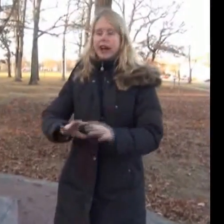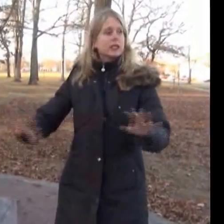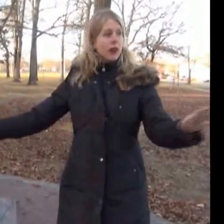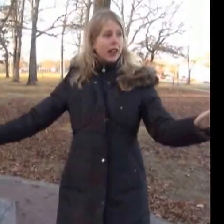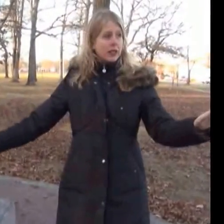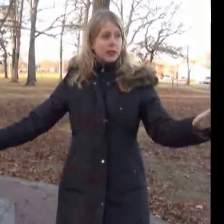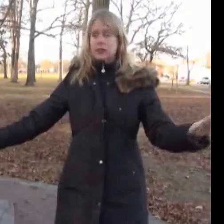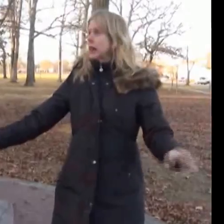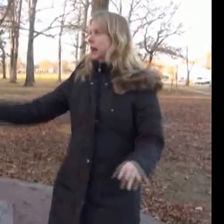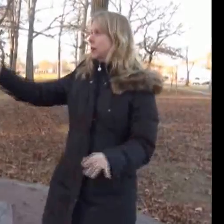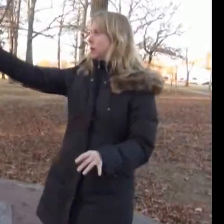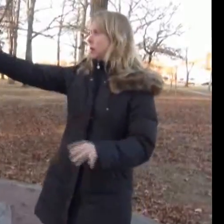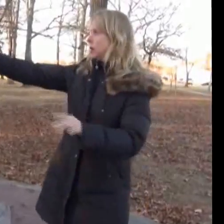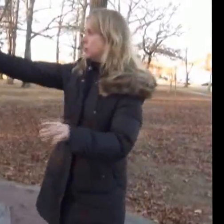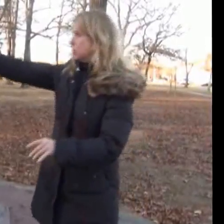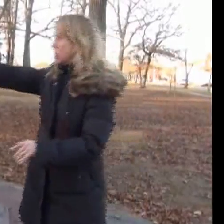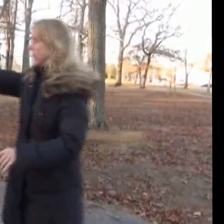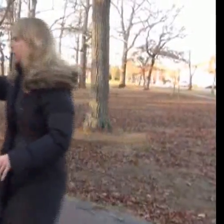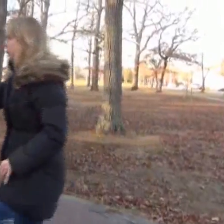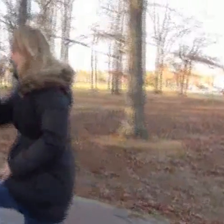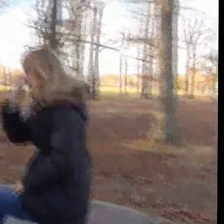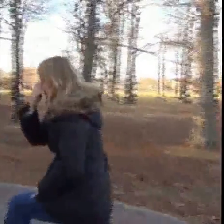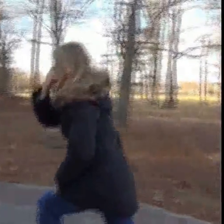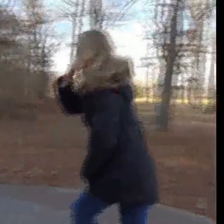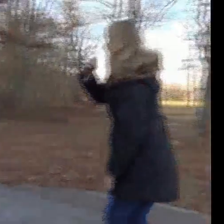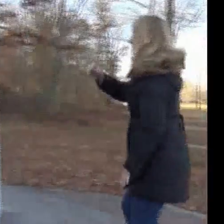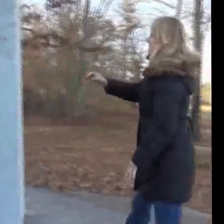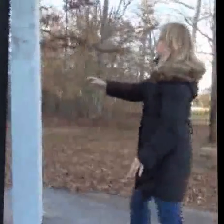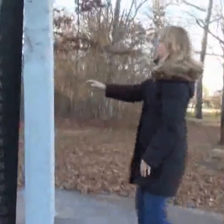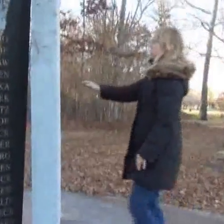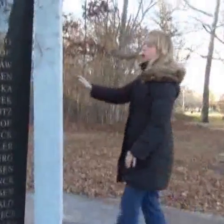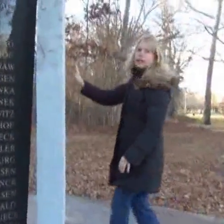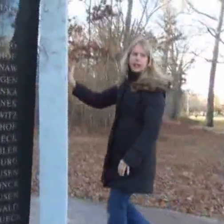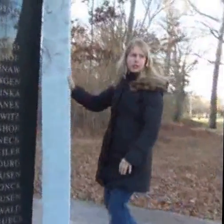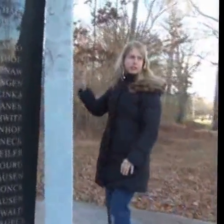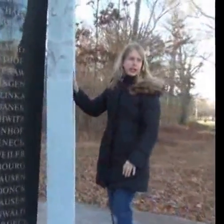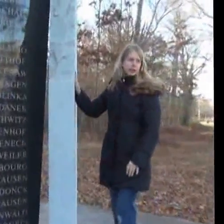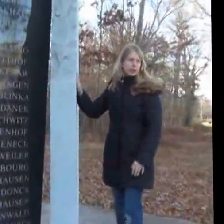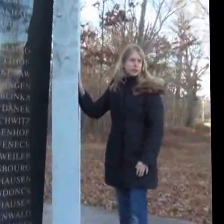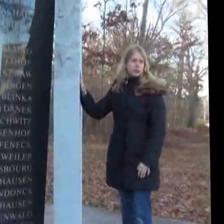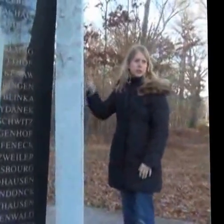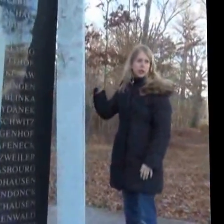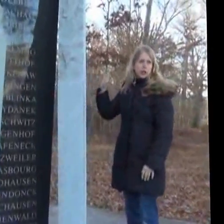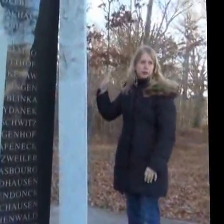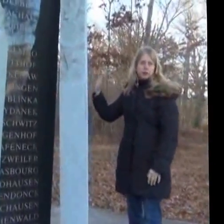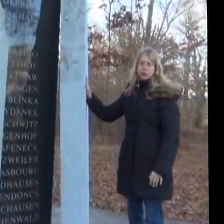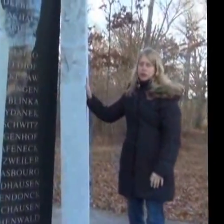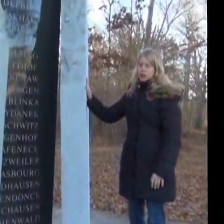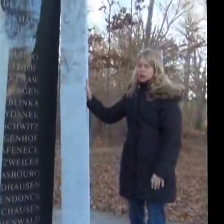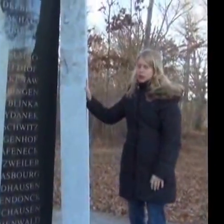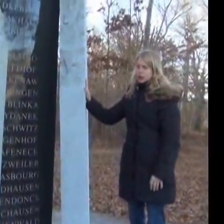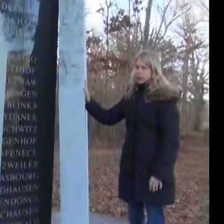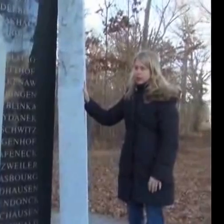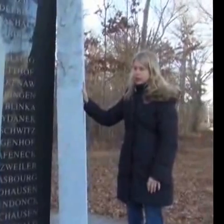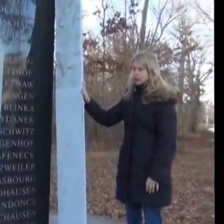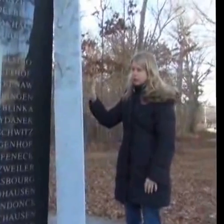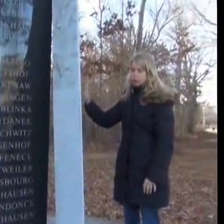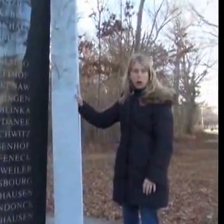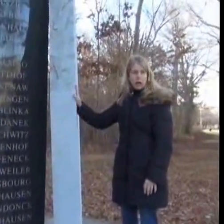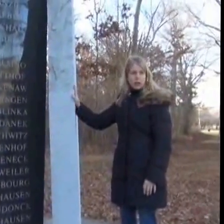Rex Monuments came and created these tablets, we got the tablets in Vermont,